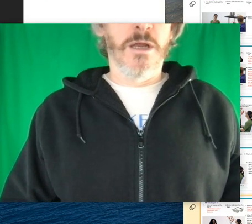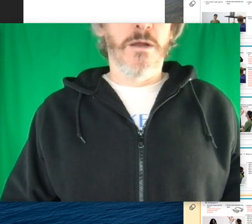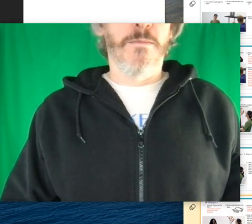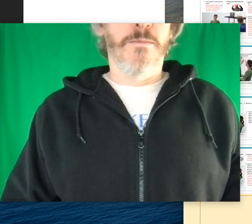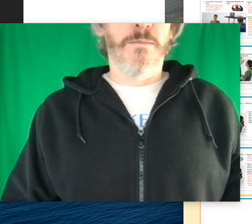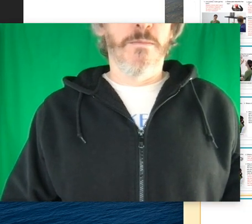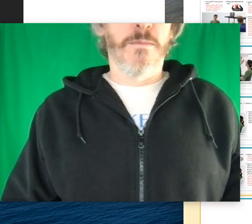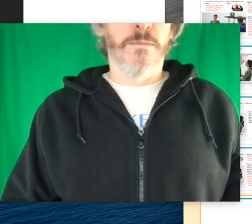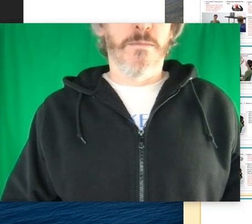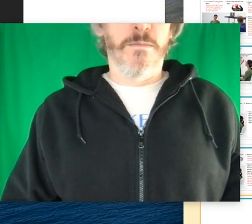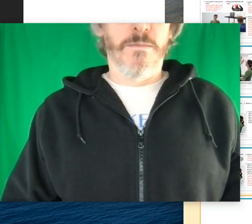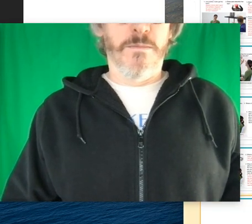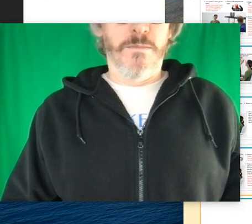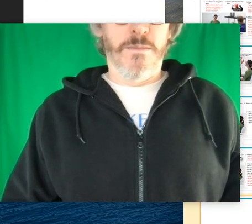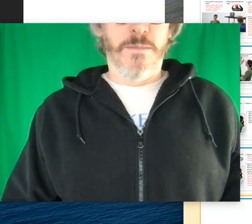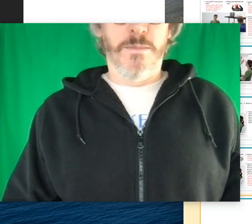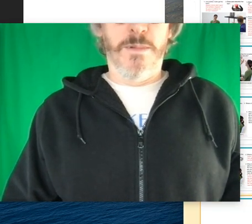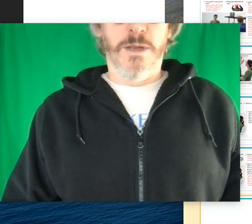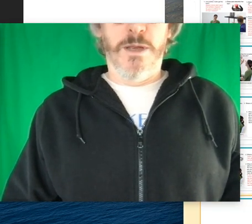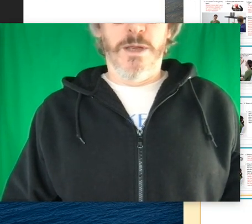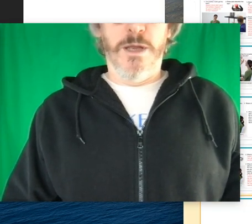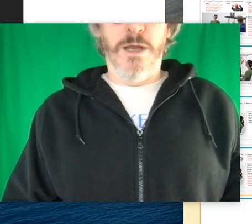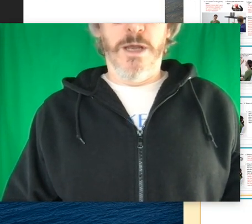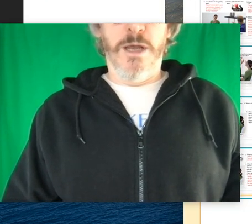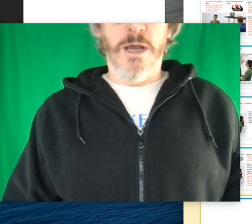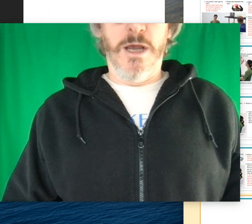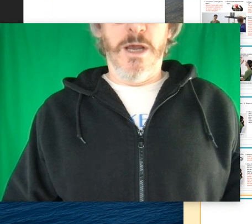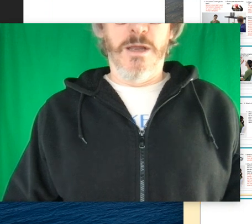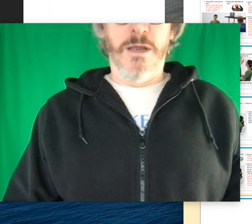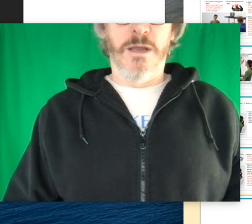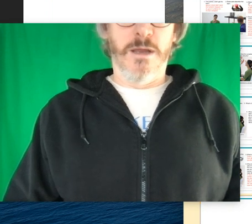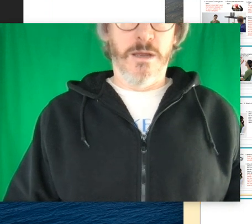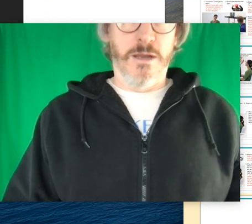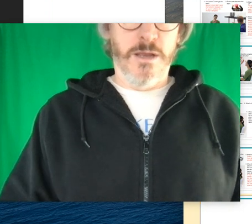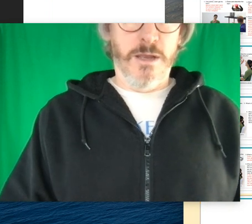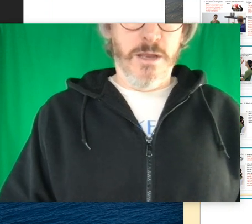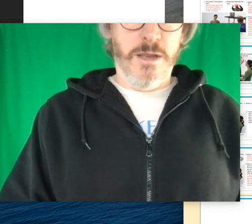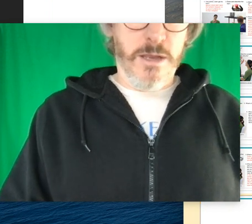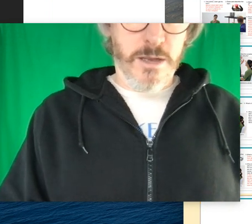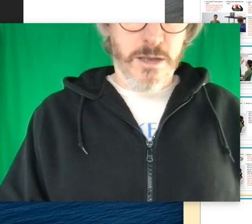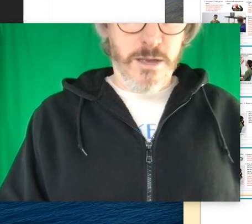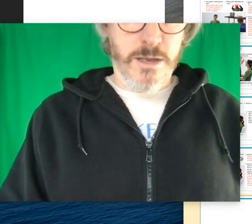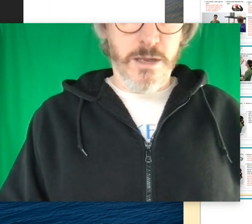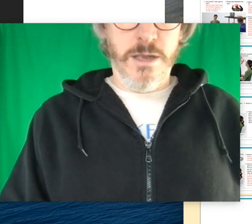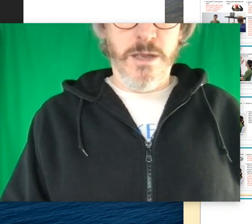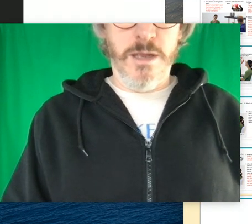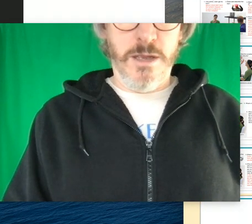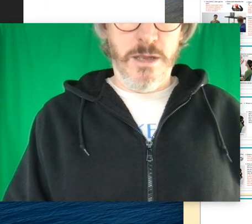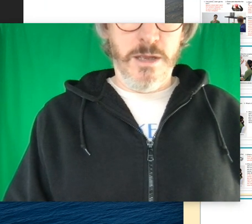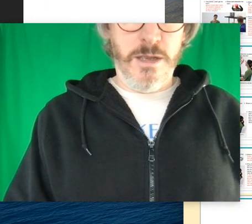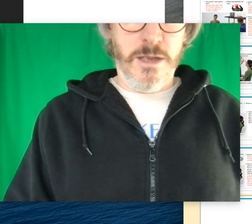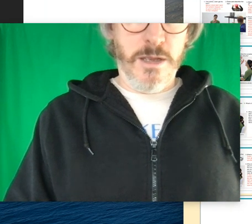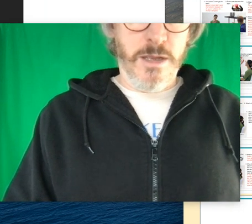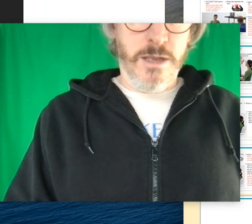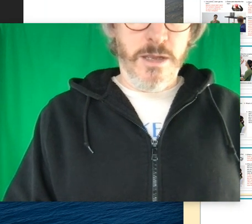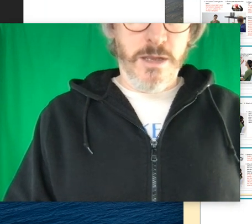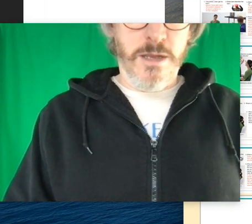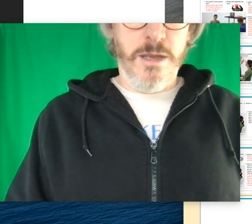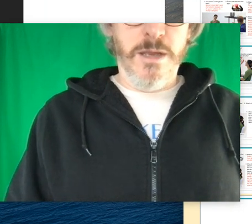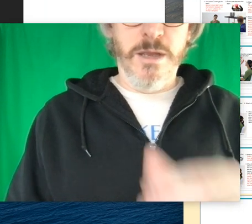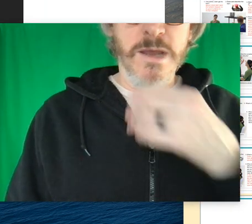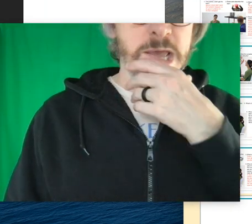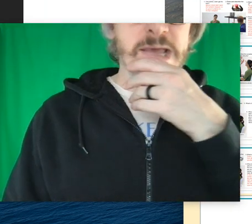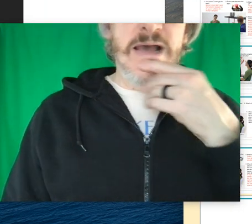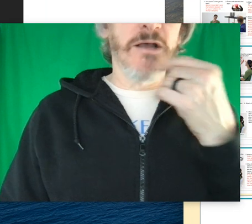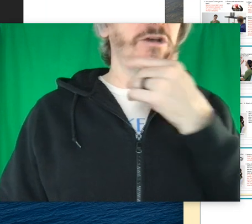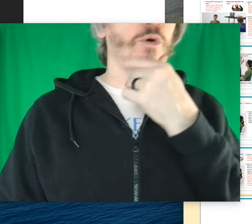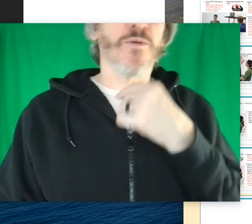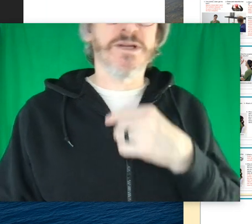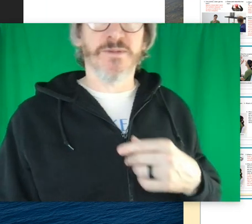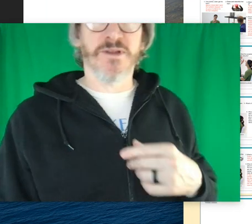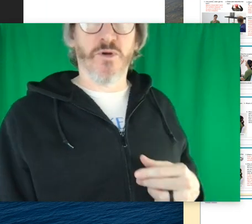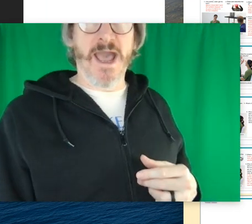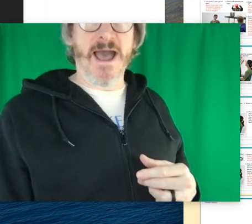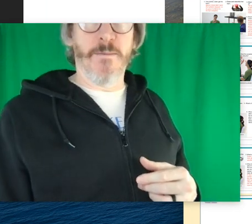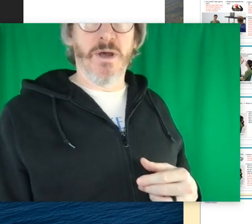i'll